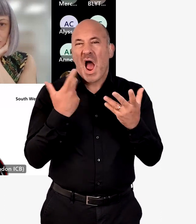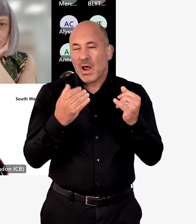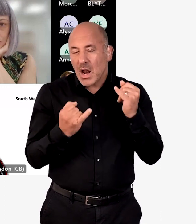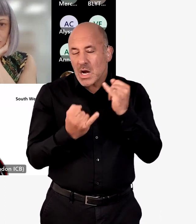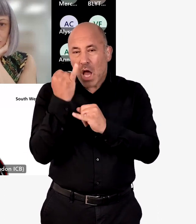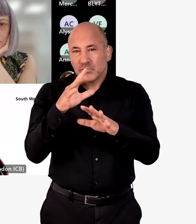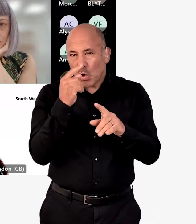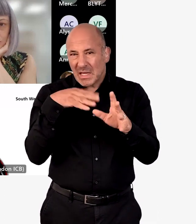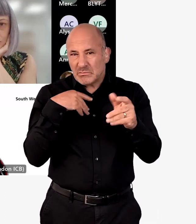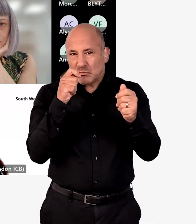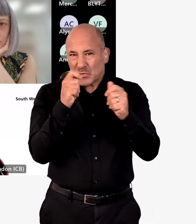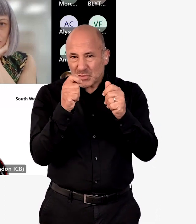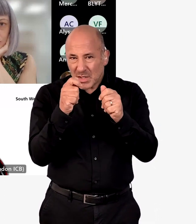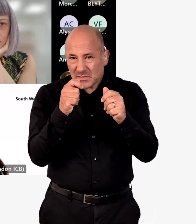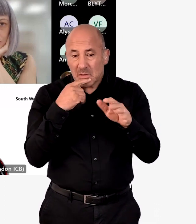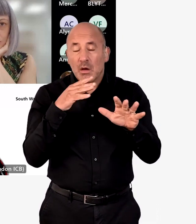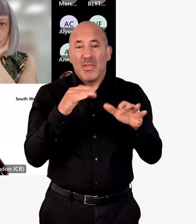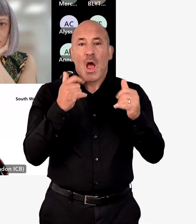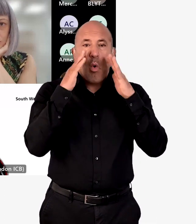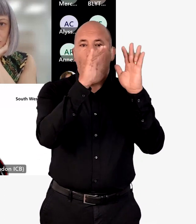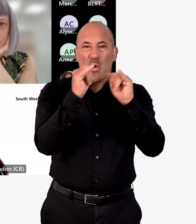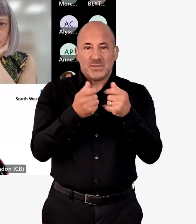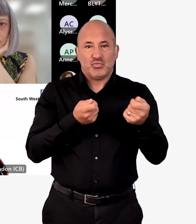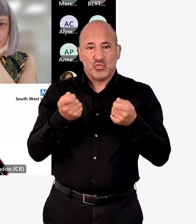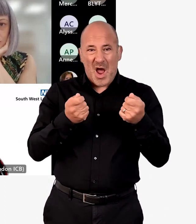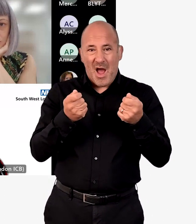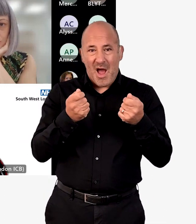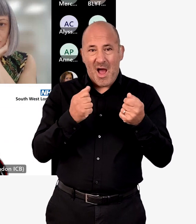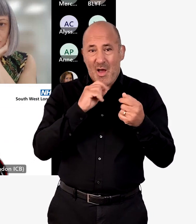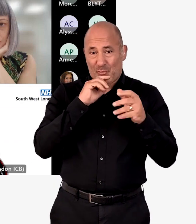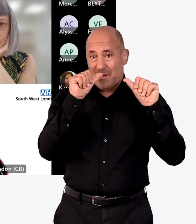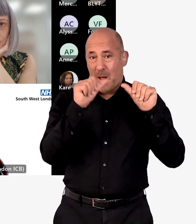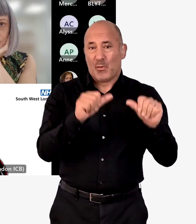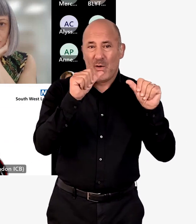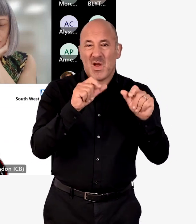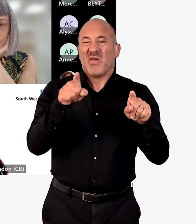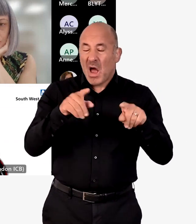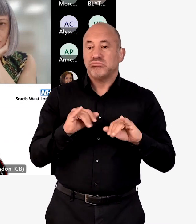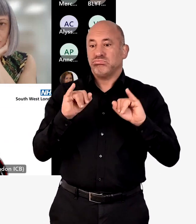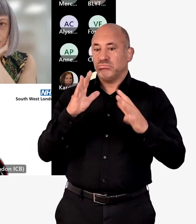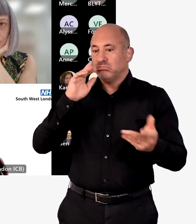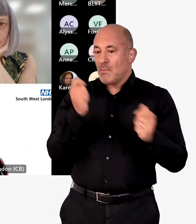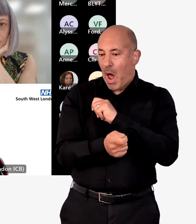ICB subject to any final amendments which will be approved by the